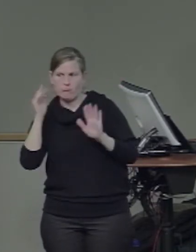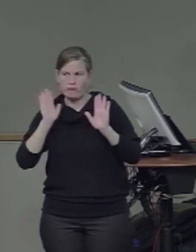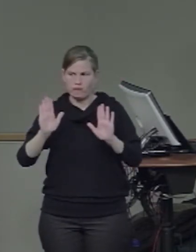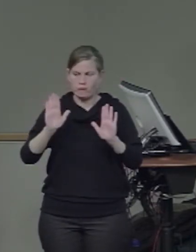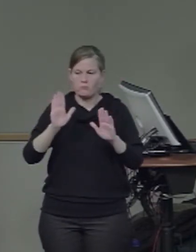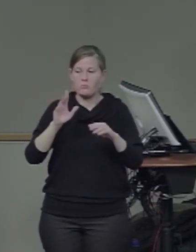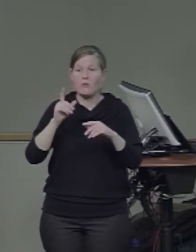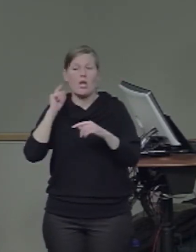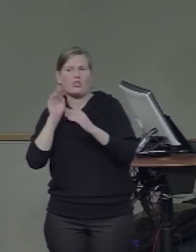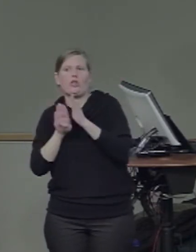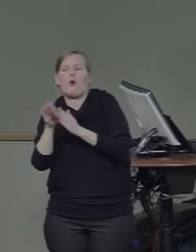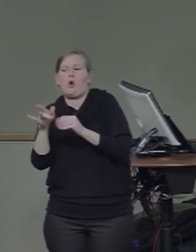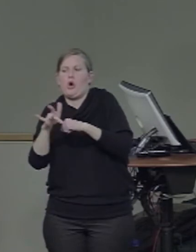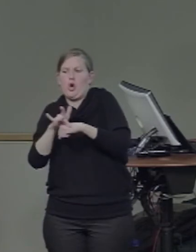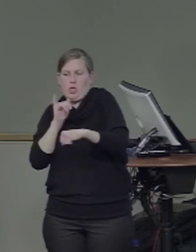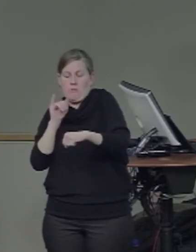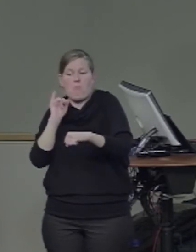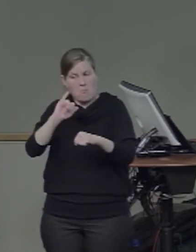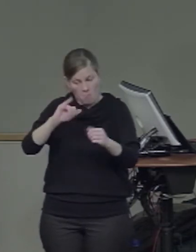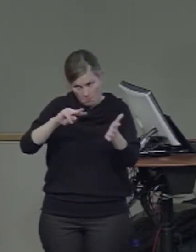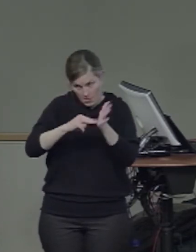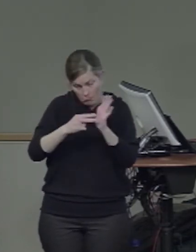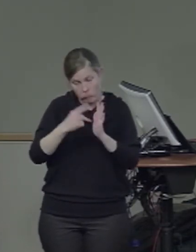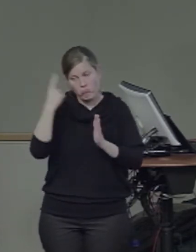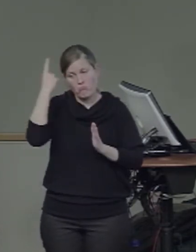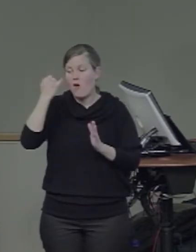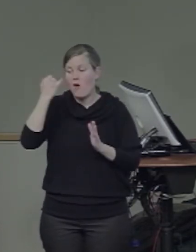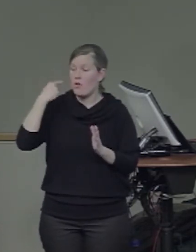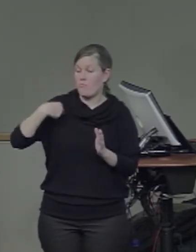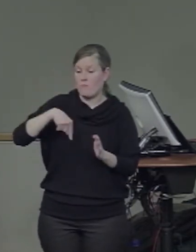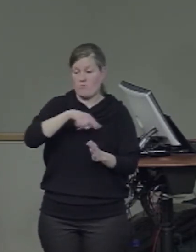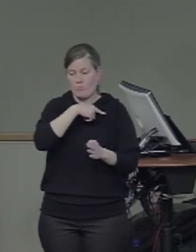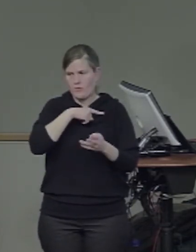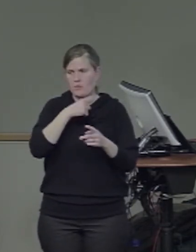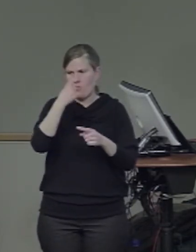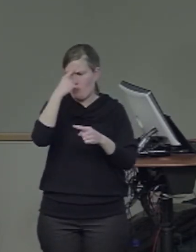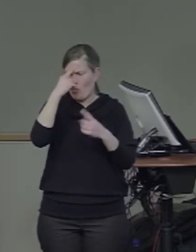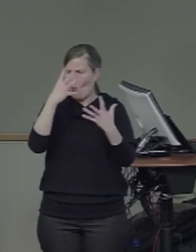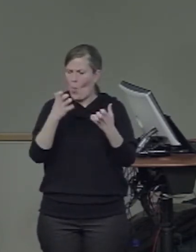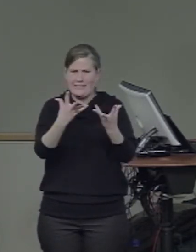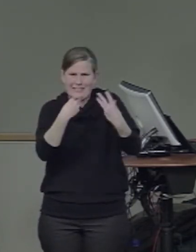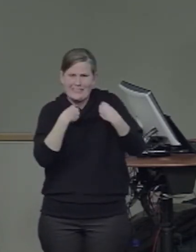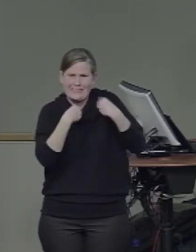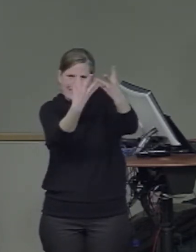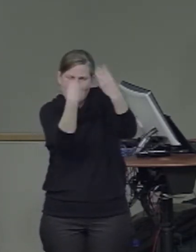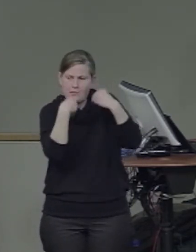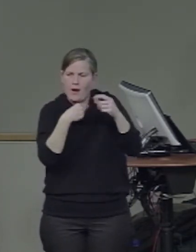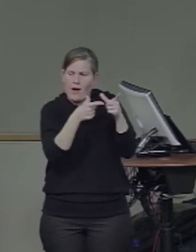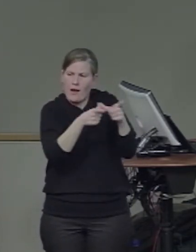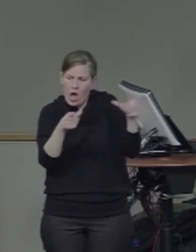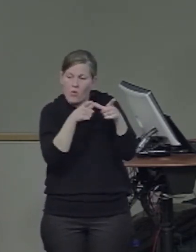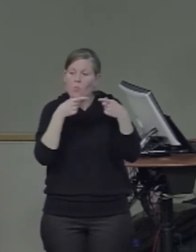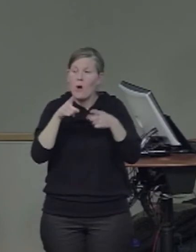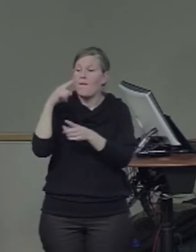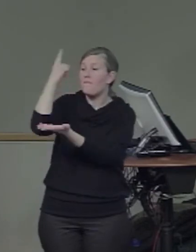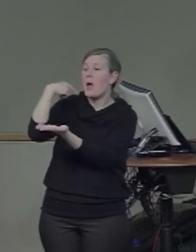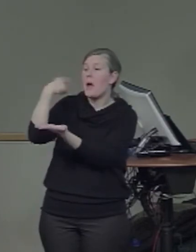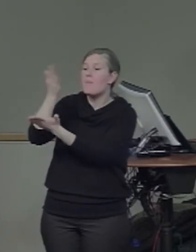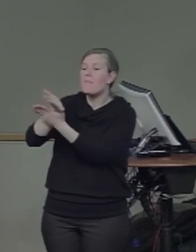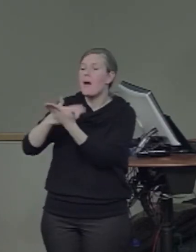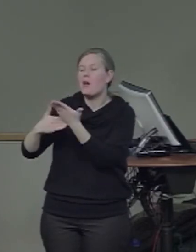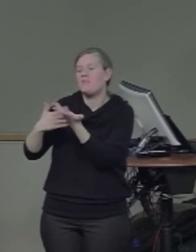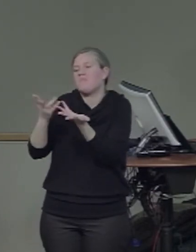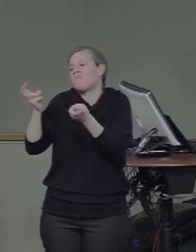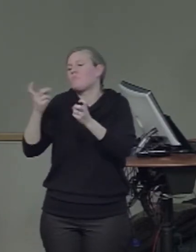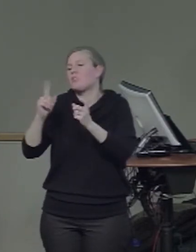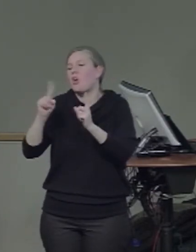we think, by language organization, and that the face organization is actually a response to that.